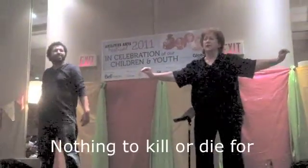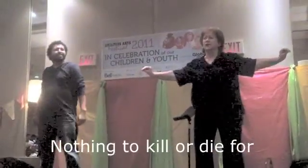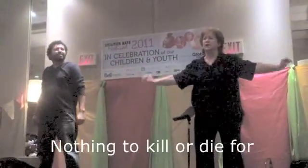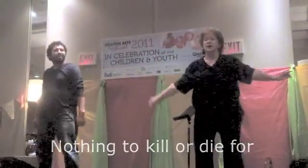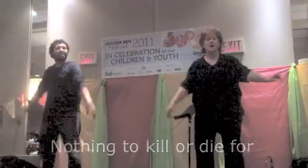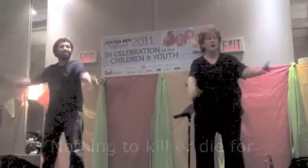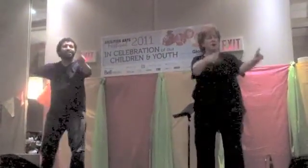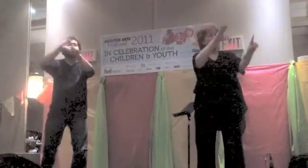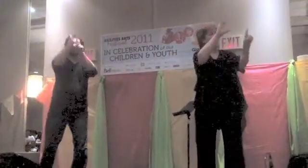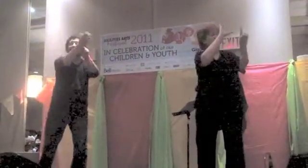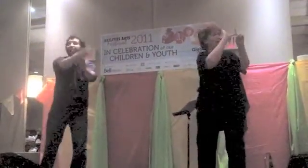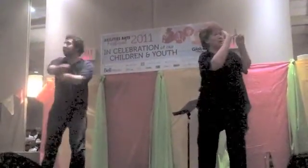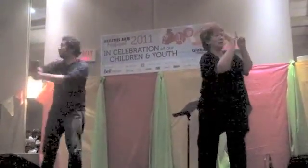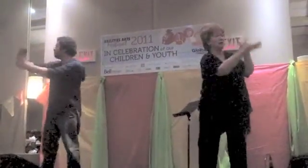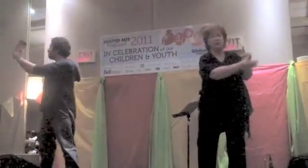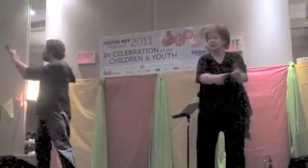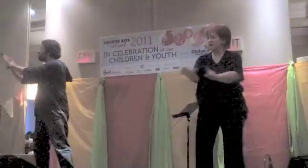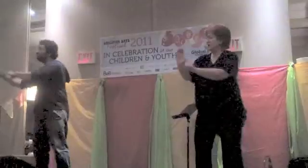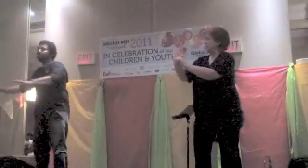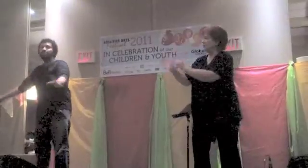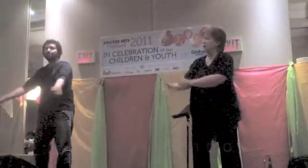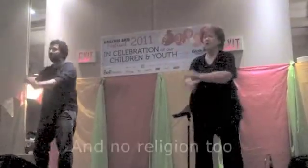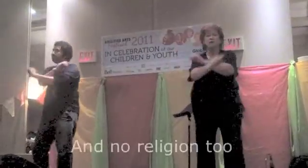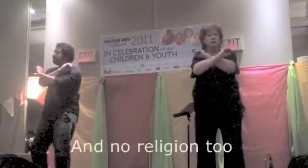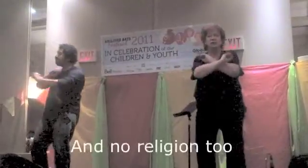And no religion, too.